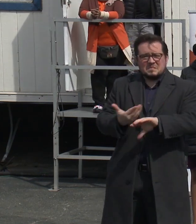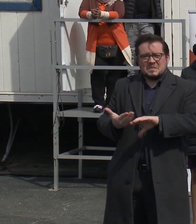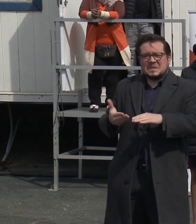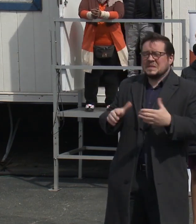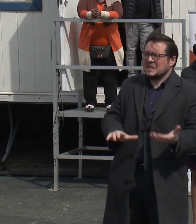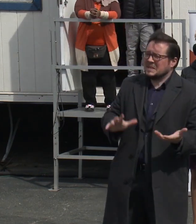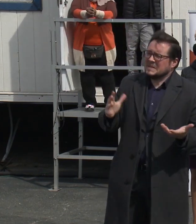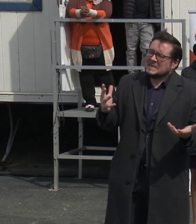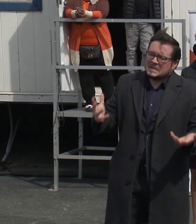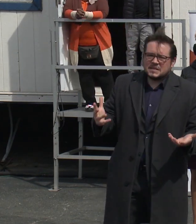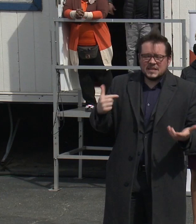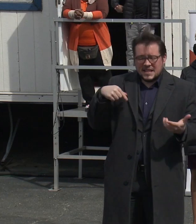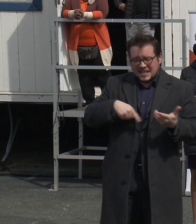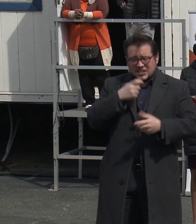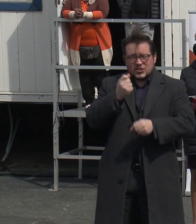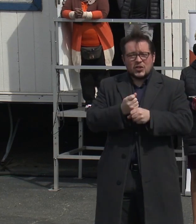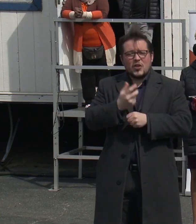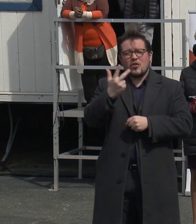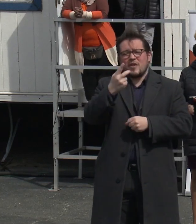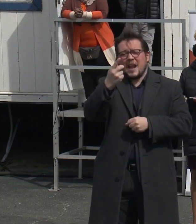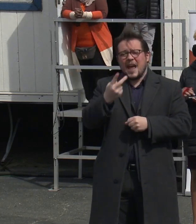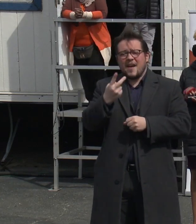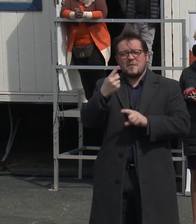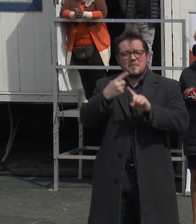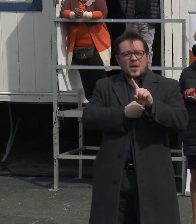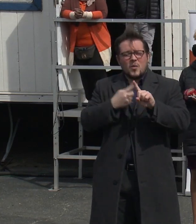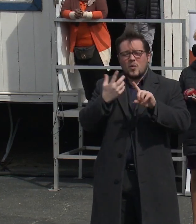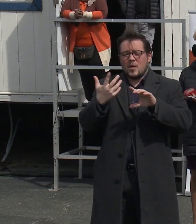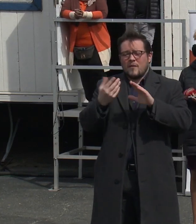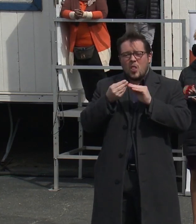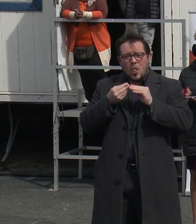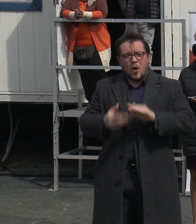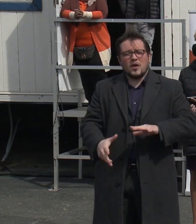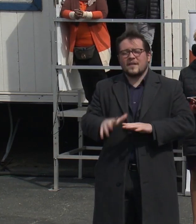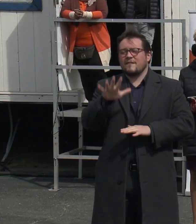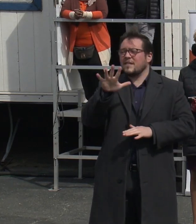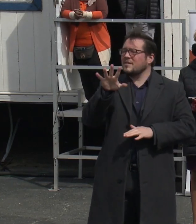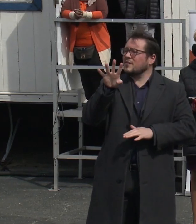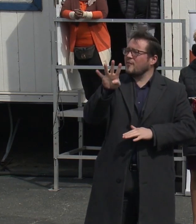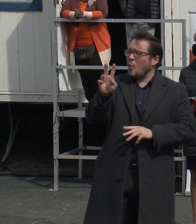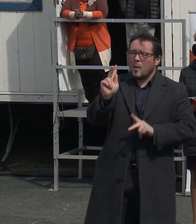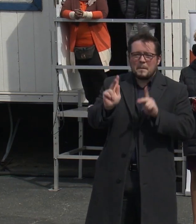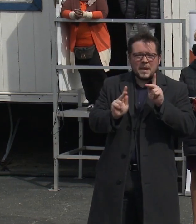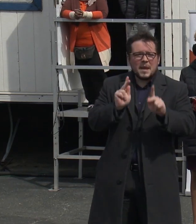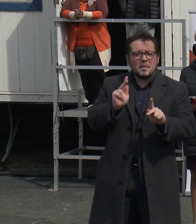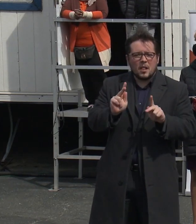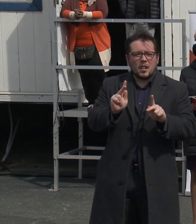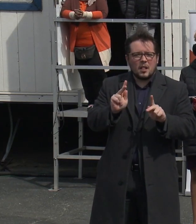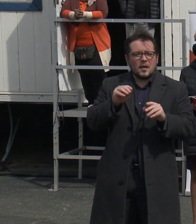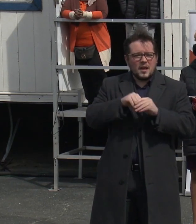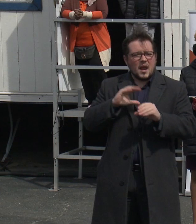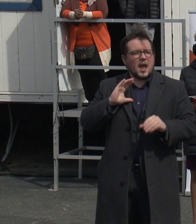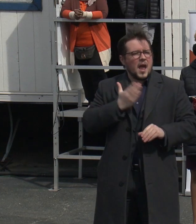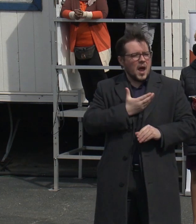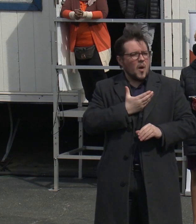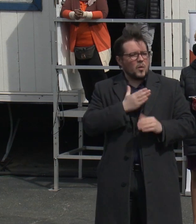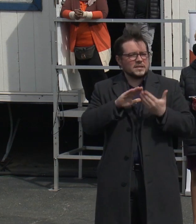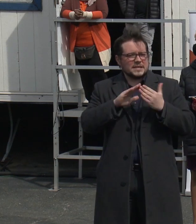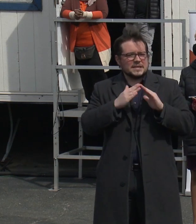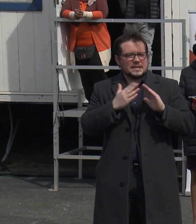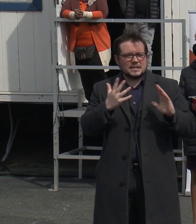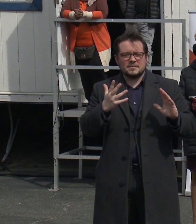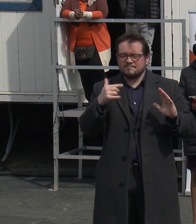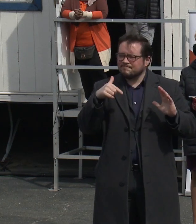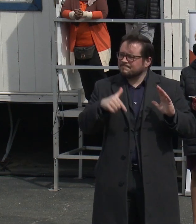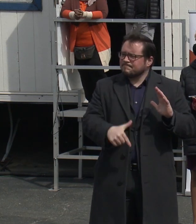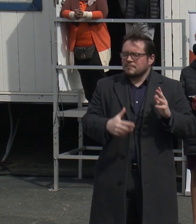months into 2021, we have lost 54 people to violence in our city. The sheer amount of this